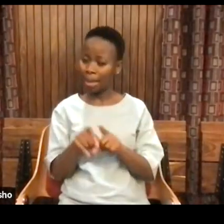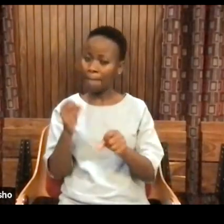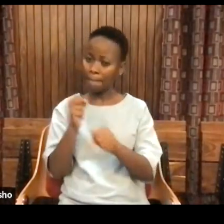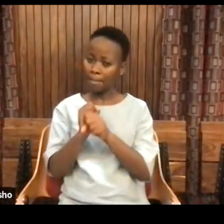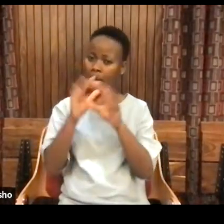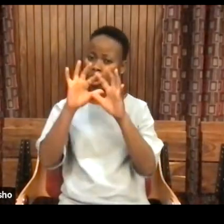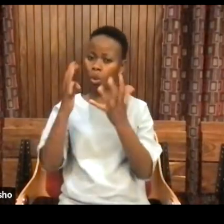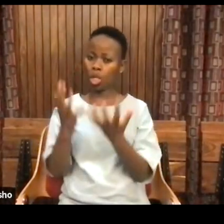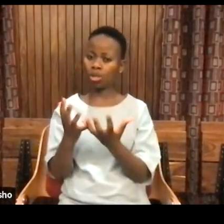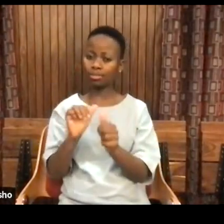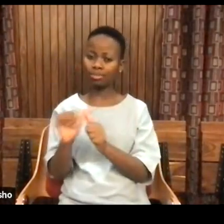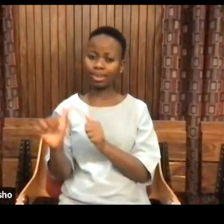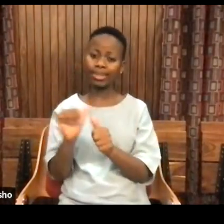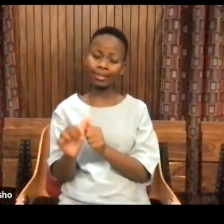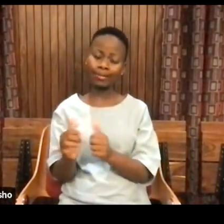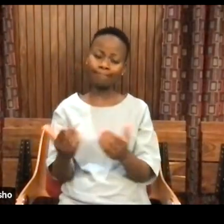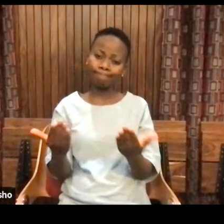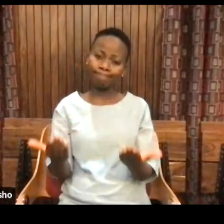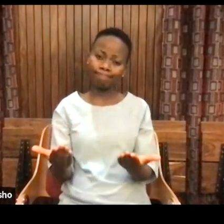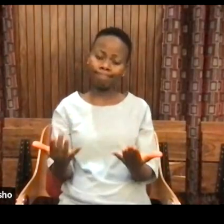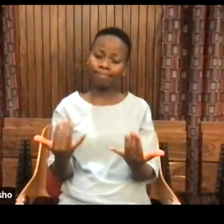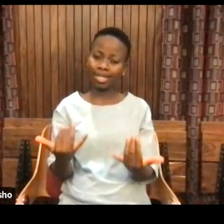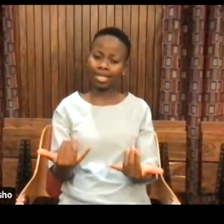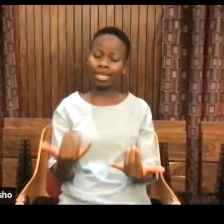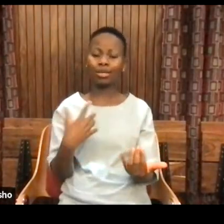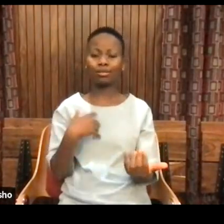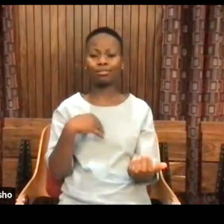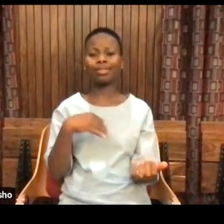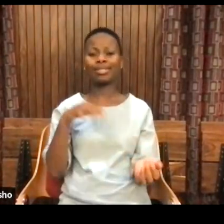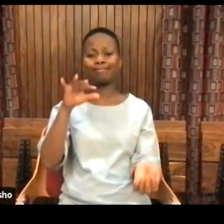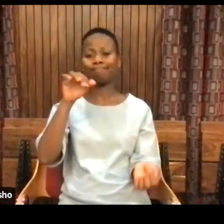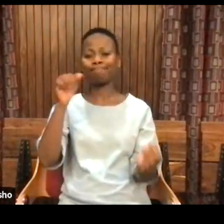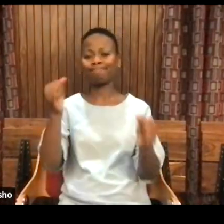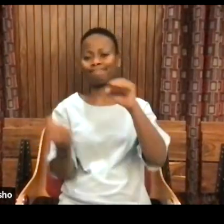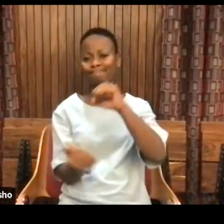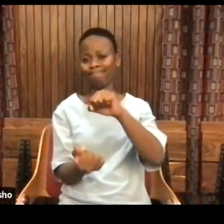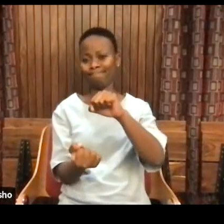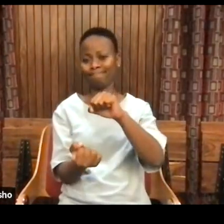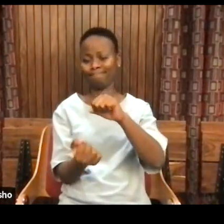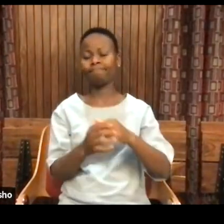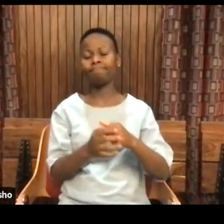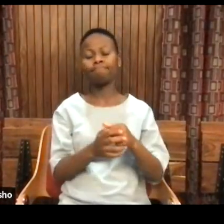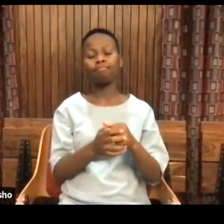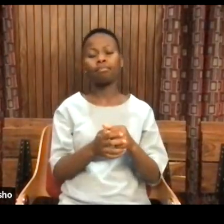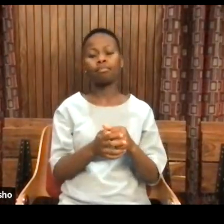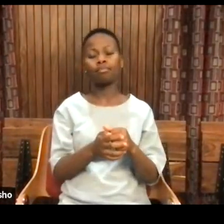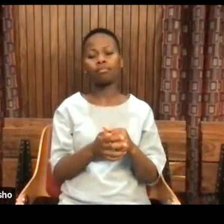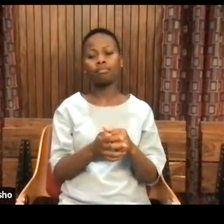And this now brings me to my concluding point.